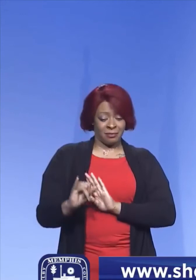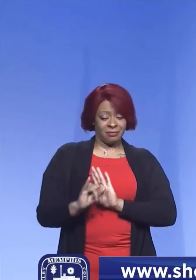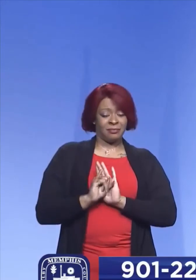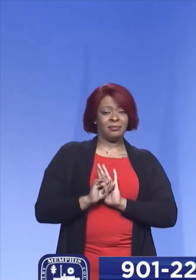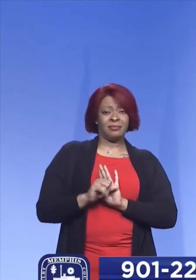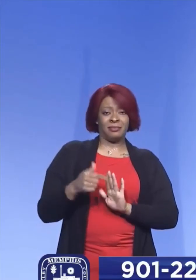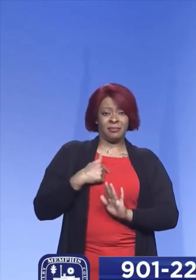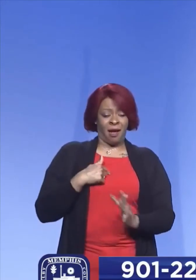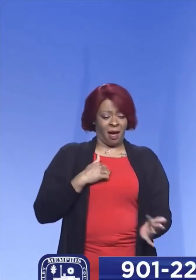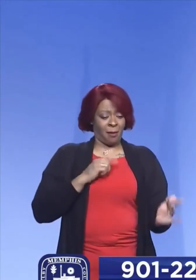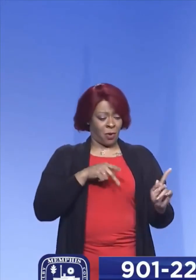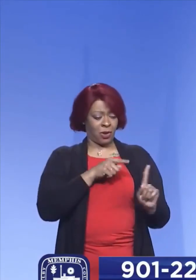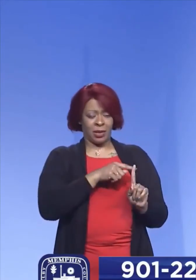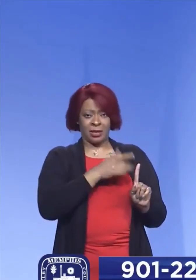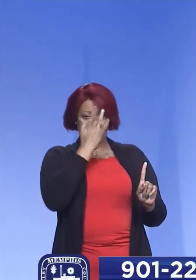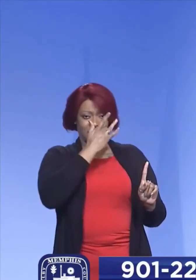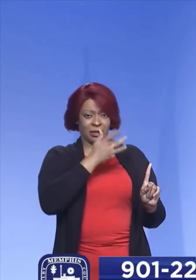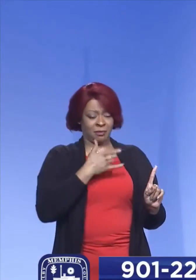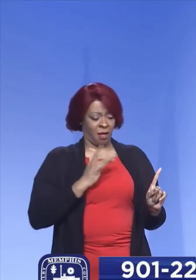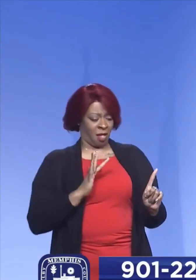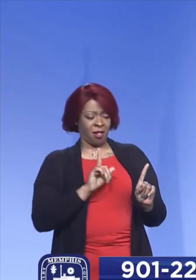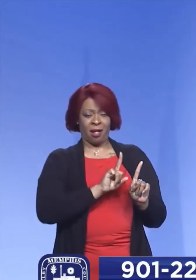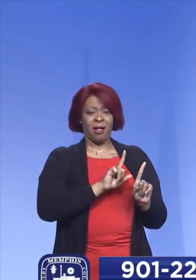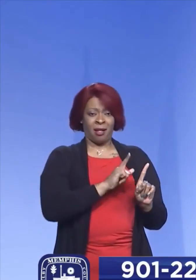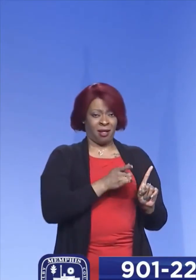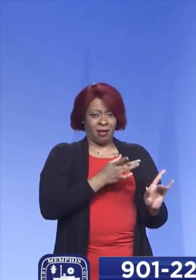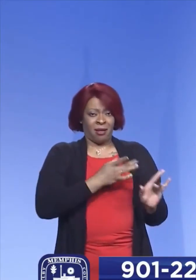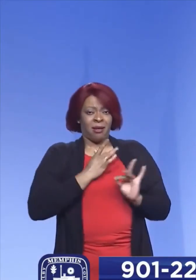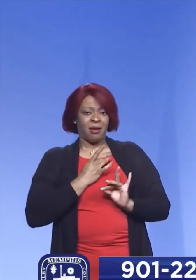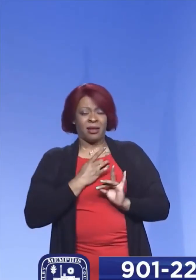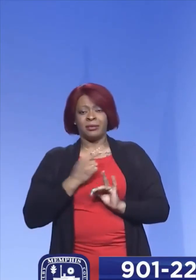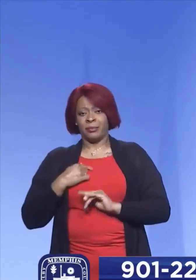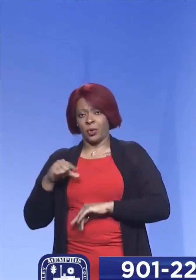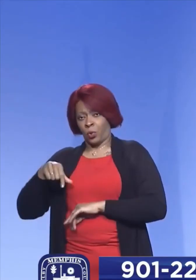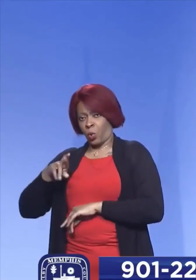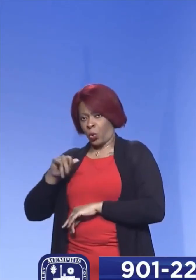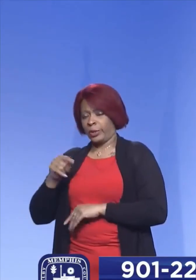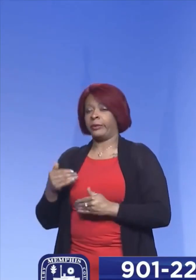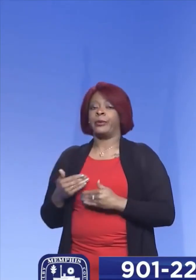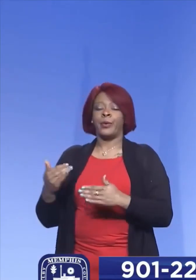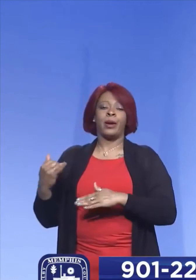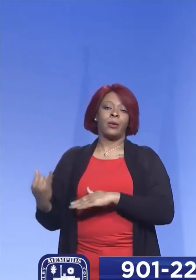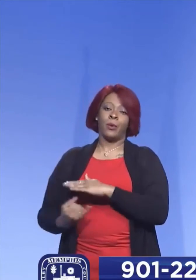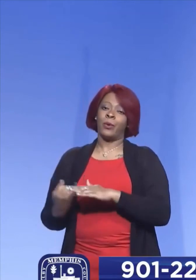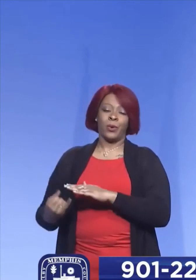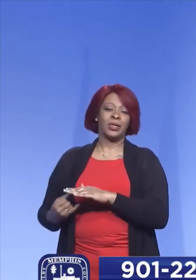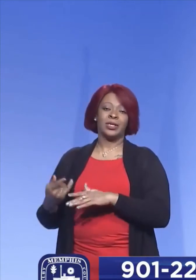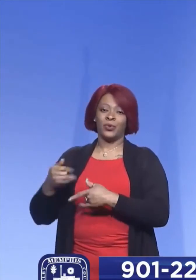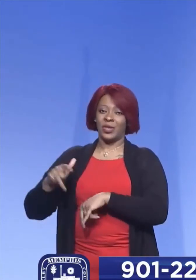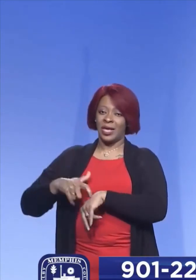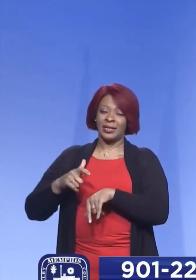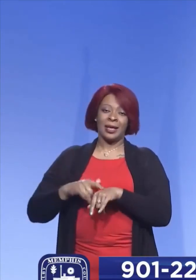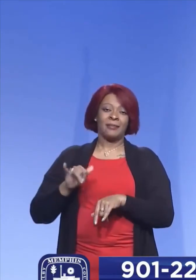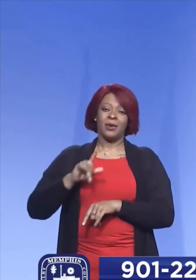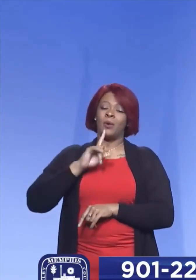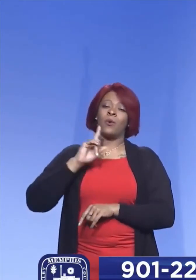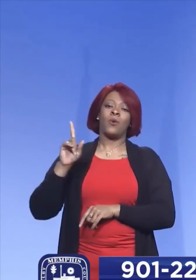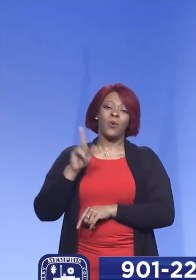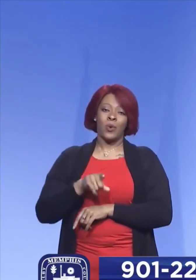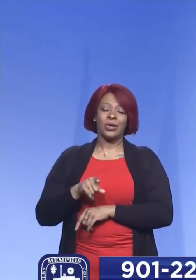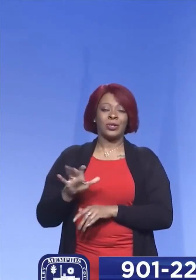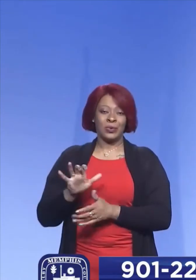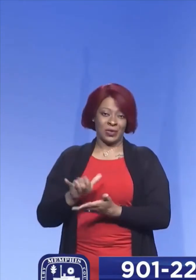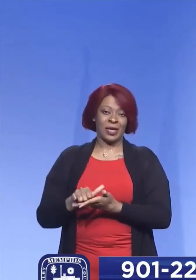a contact, uh, somebody who's in quarantine to go ahead and quarantine for the period of time that you're directed to do